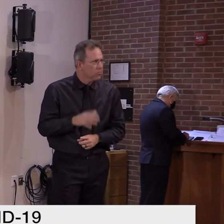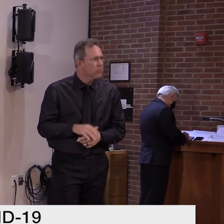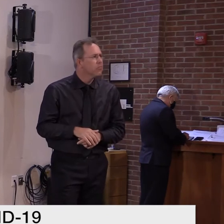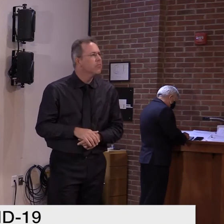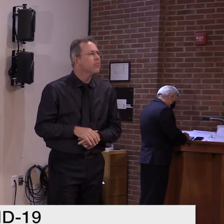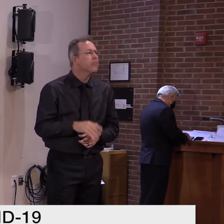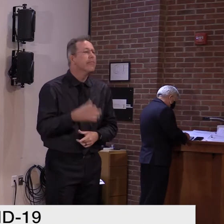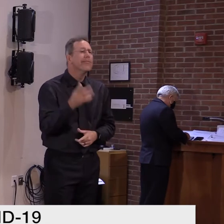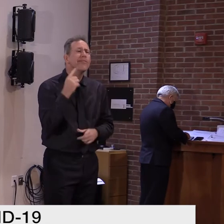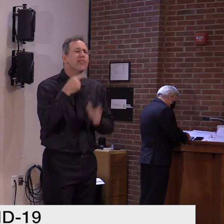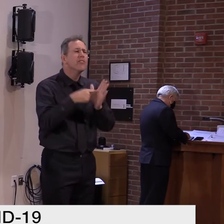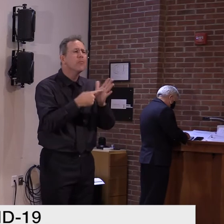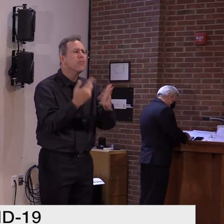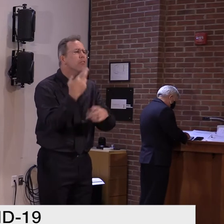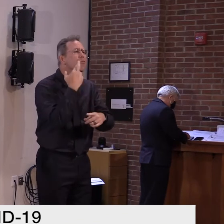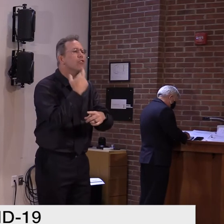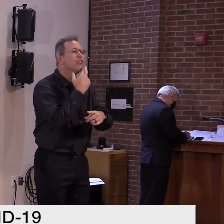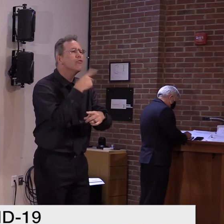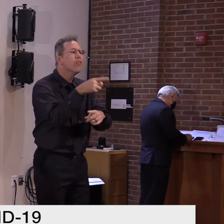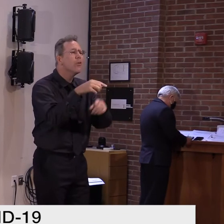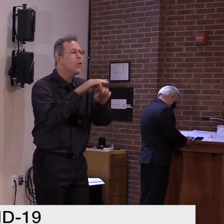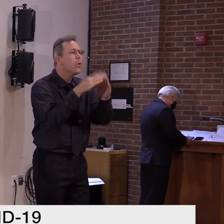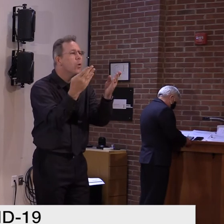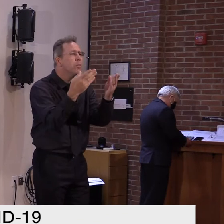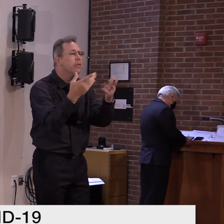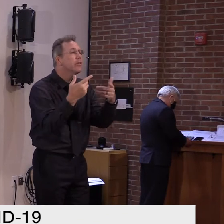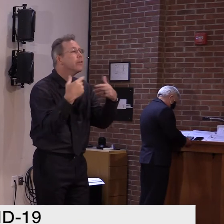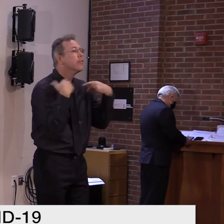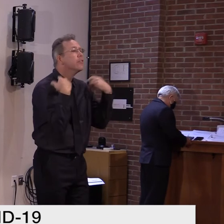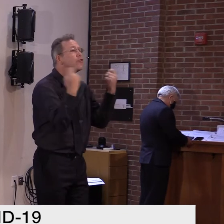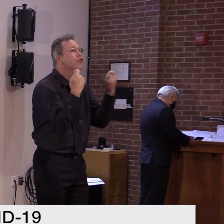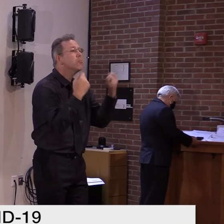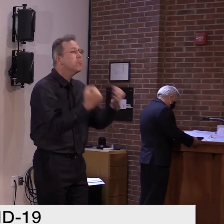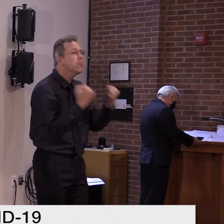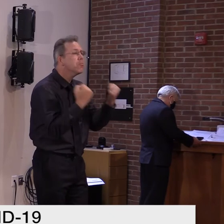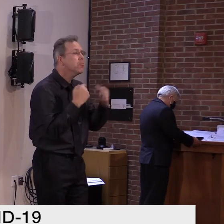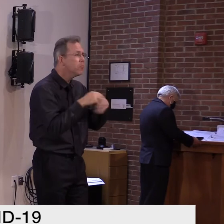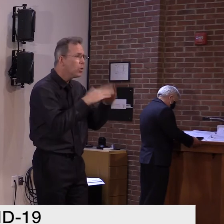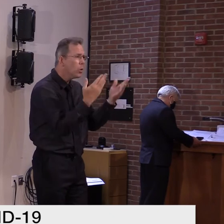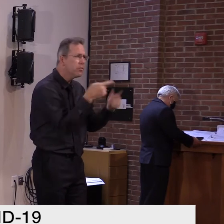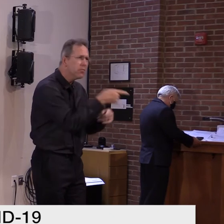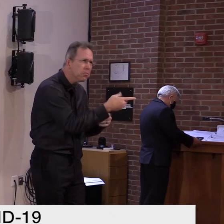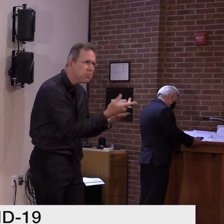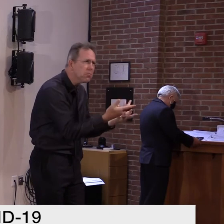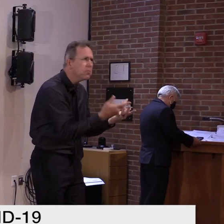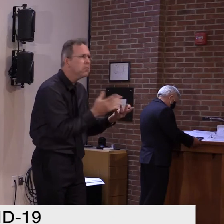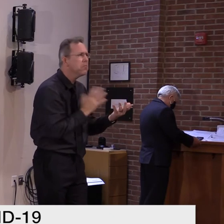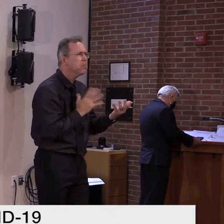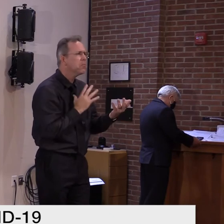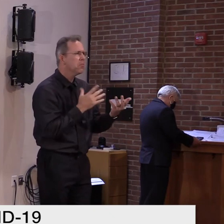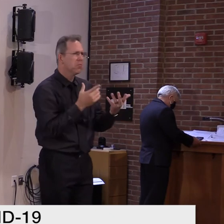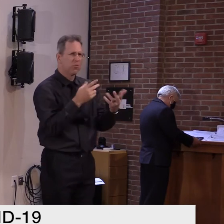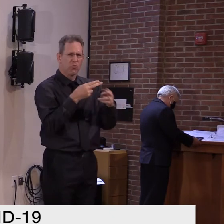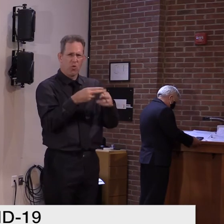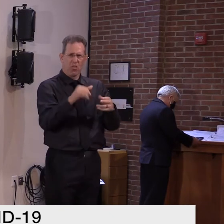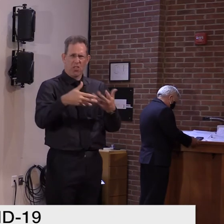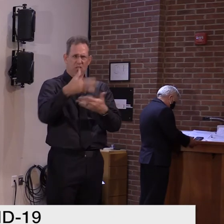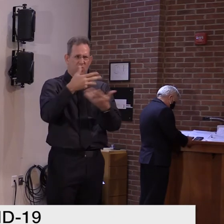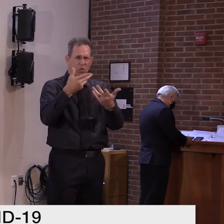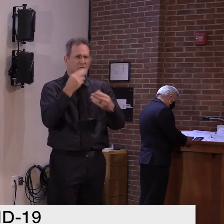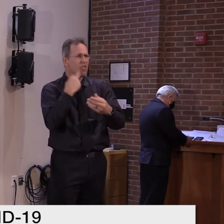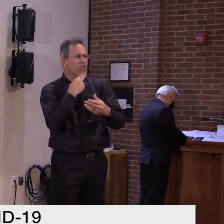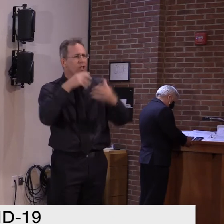activities that inherently involve some degree of social interaction, even if you're just going with, say, like, you know, the, you're someone that you're in your own